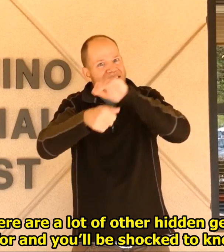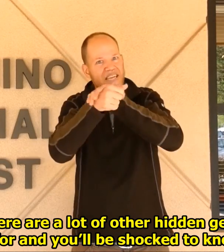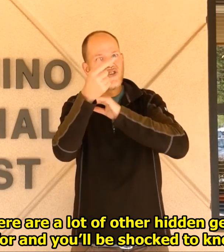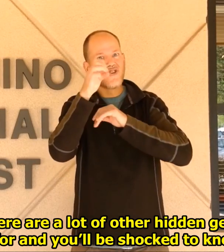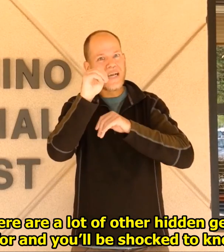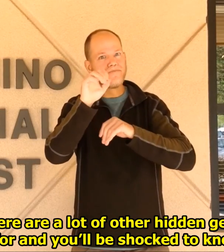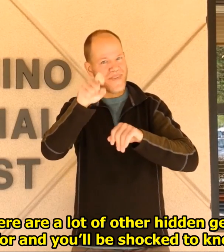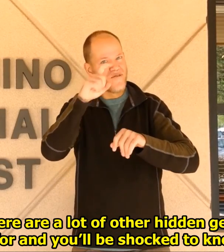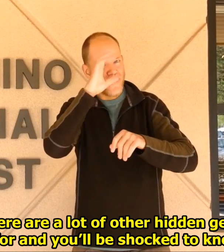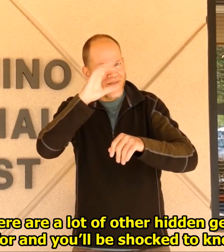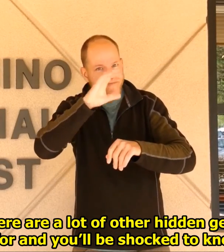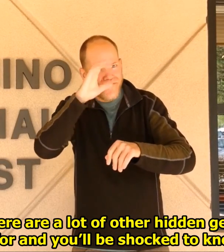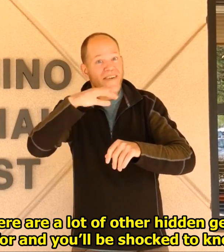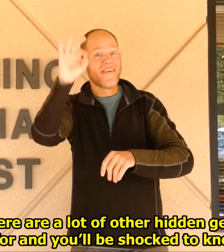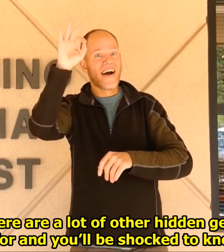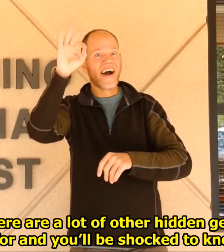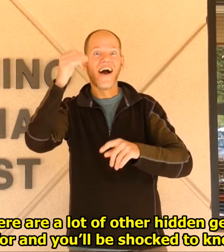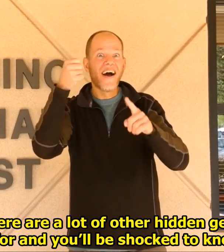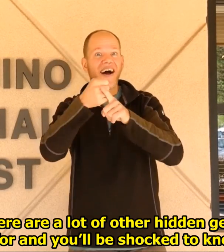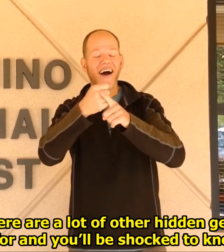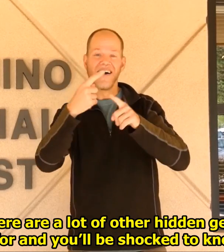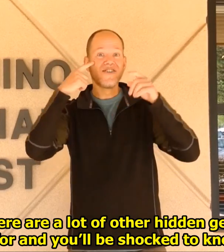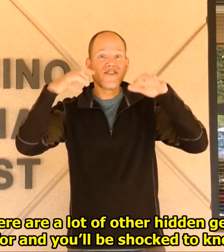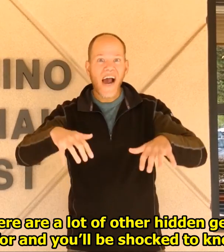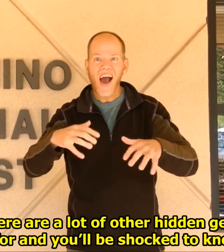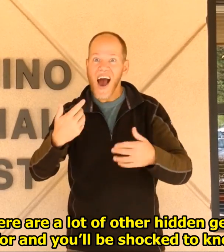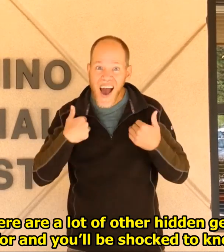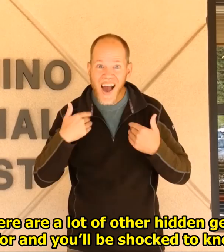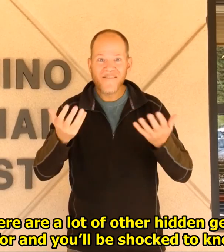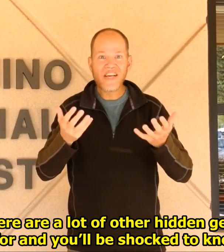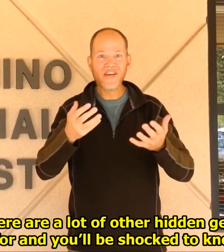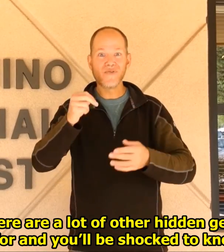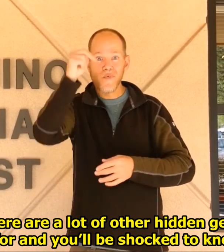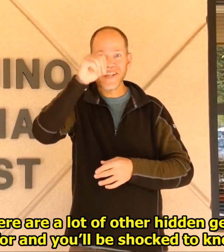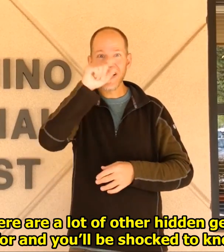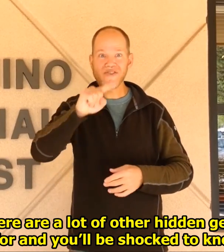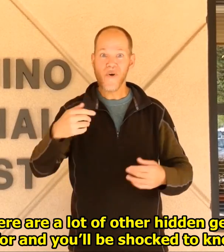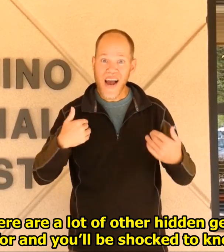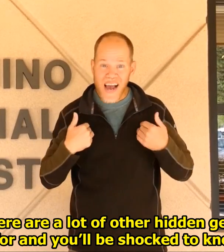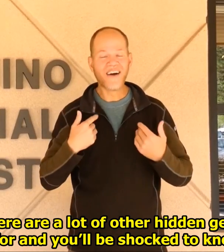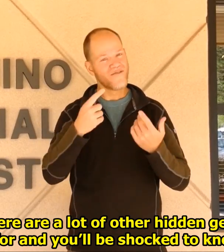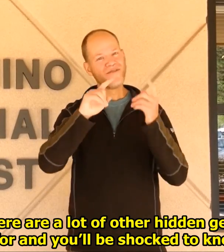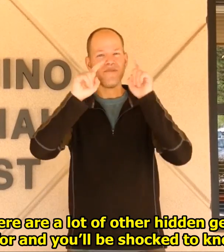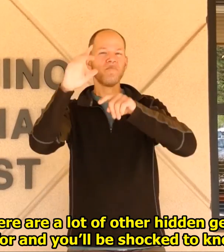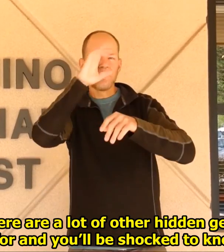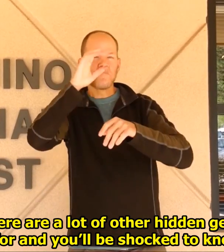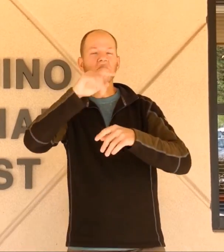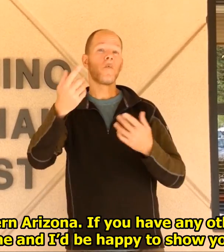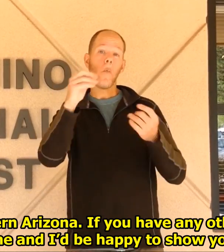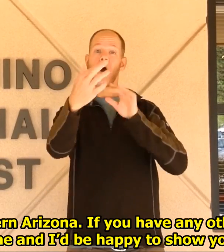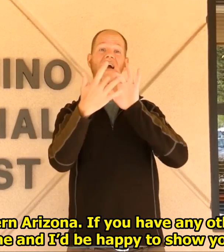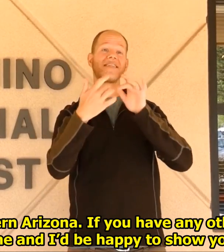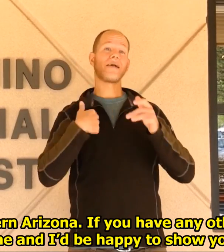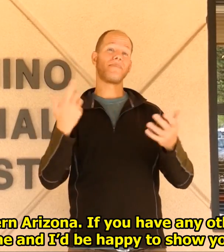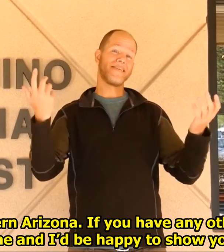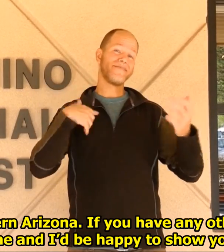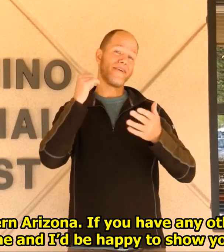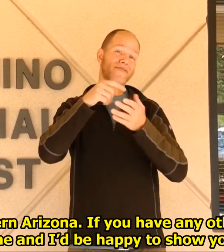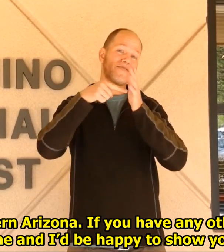But there are a lot of other hidden gems that you may have to look for and you'll be shocked to know what we have here in northern Arizona.